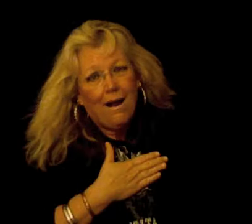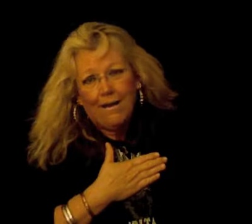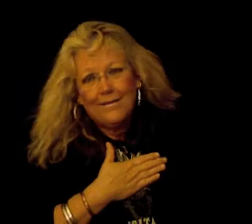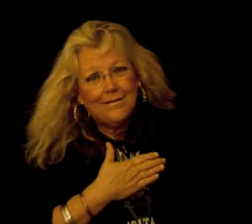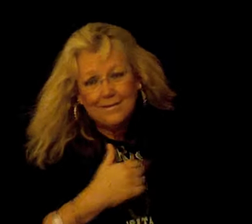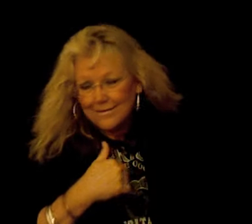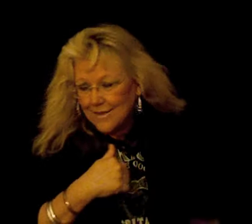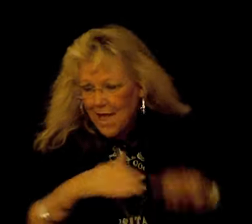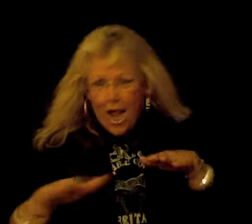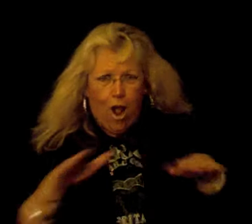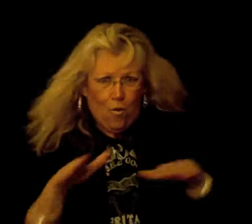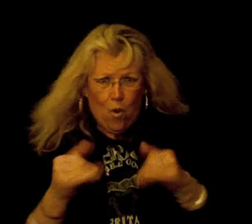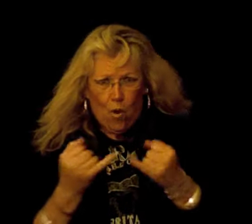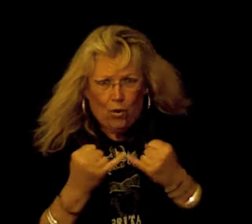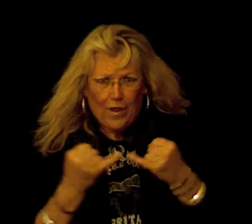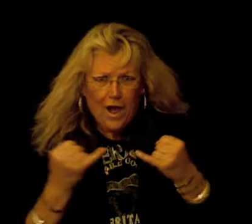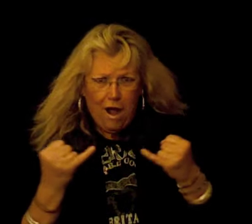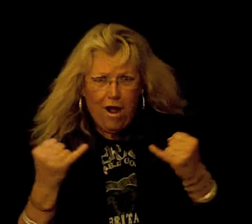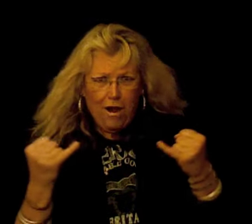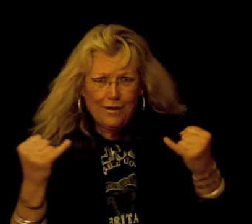mine, I walk the line I